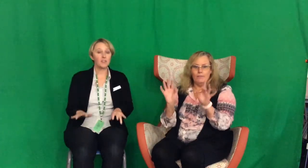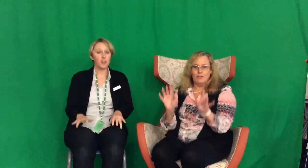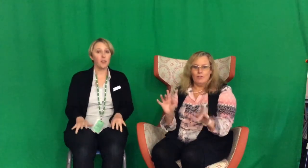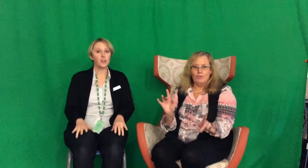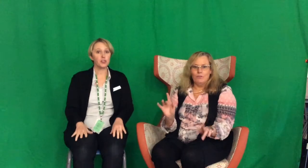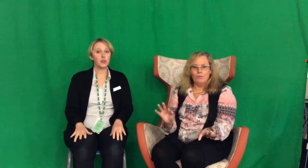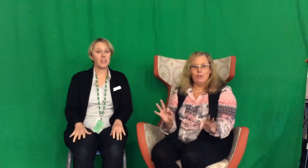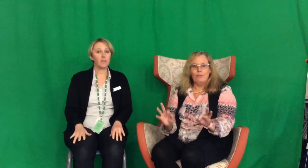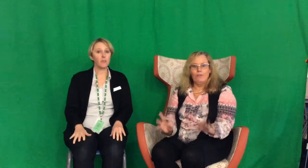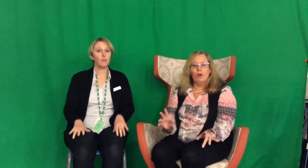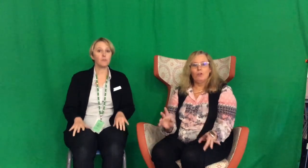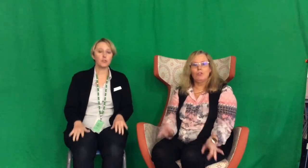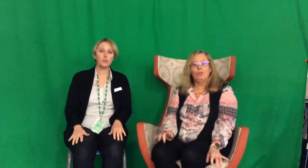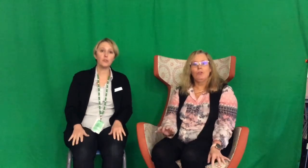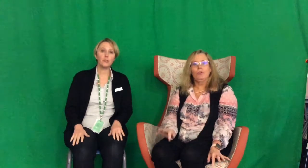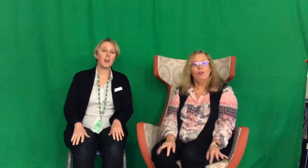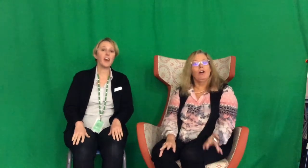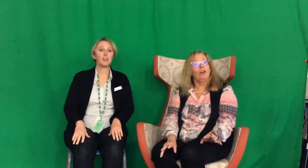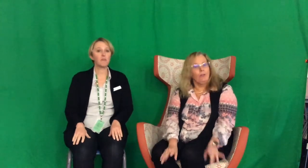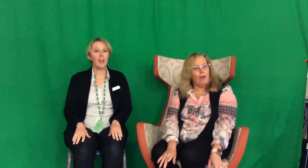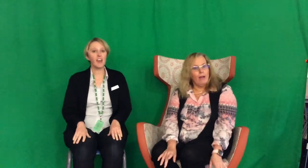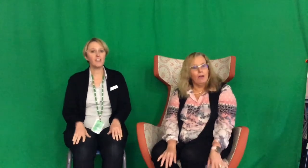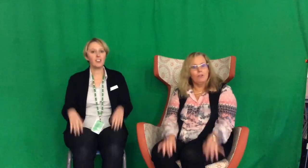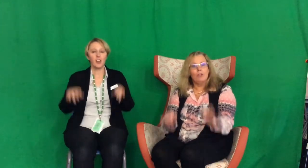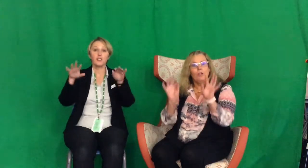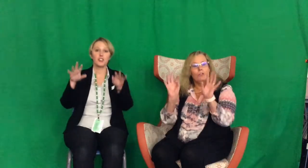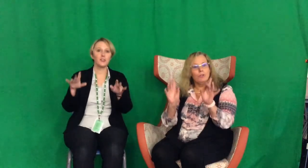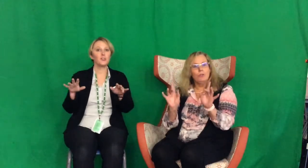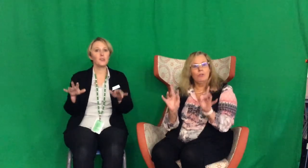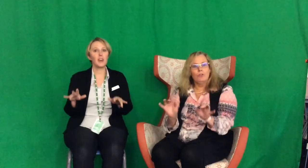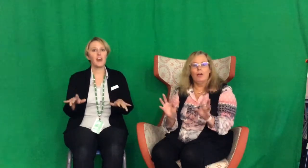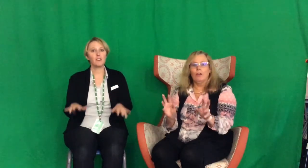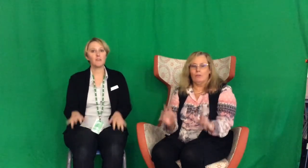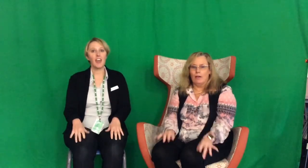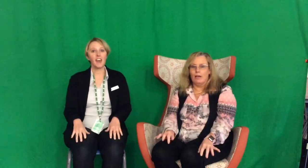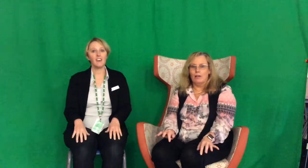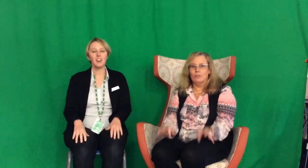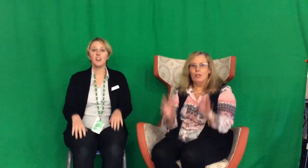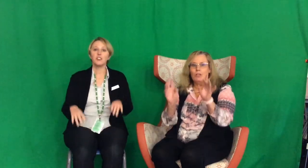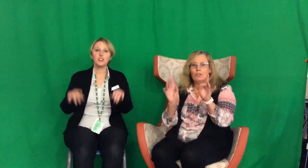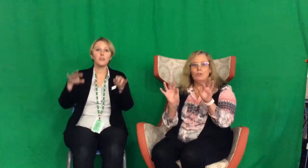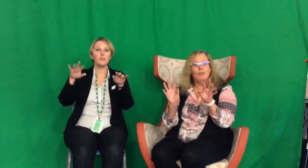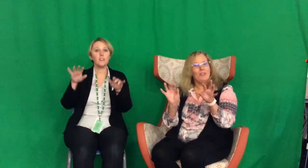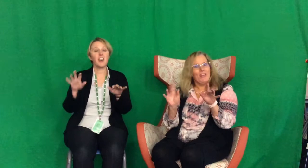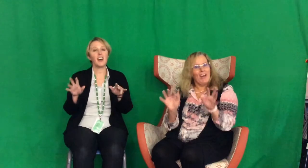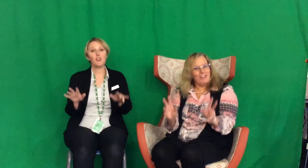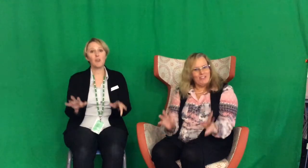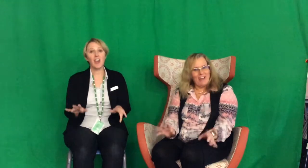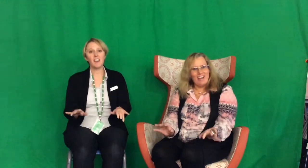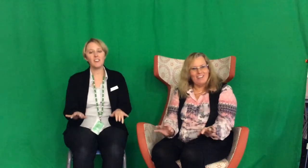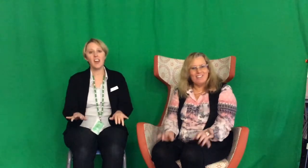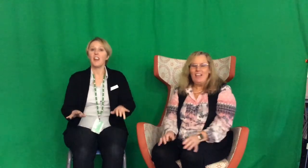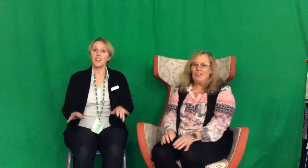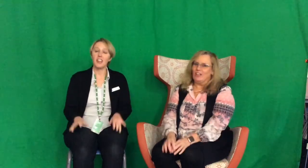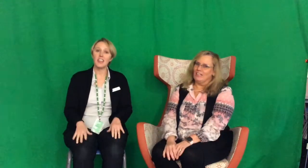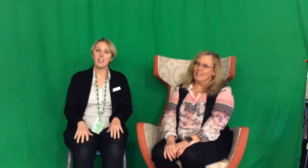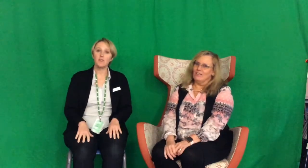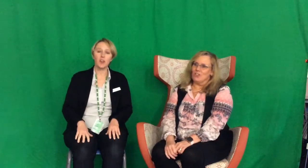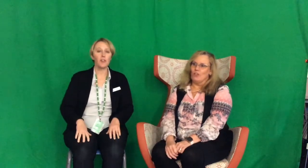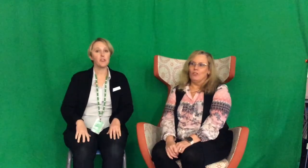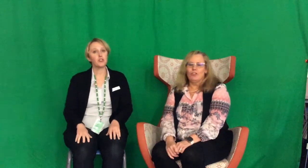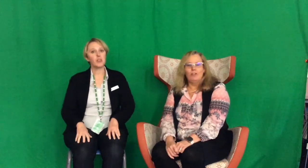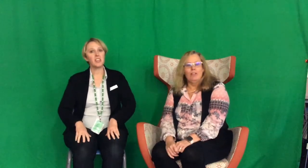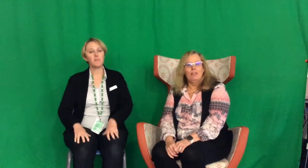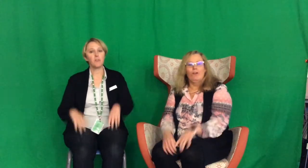leaves on the tree fall to the ground, to the ground, to the ground. The